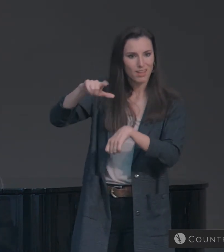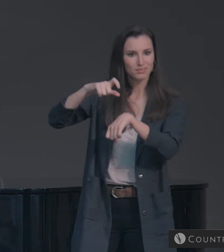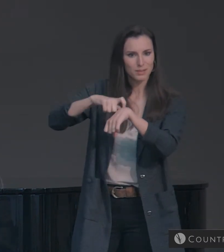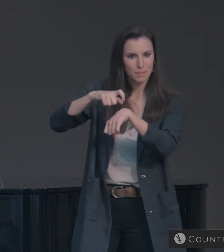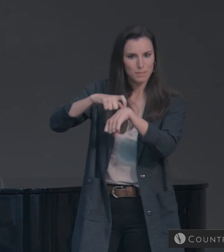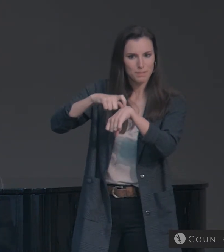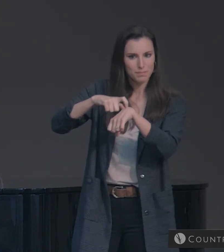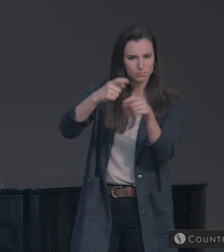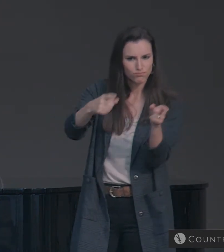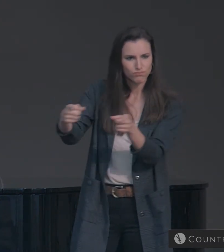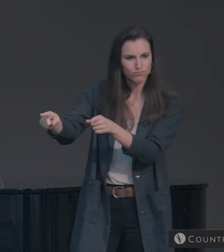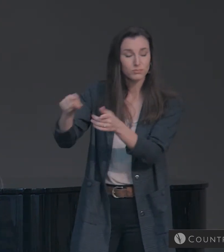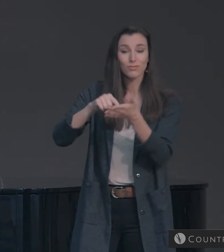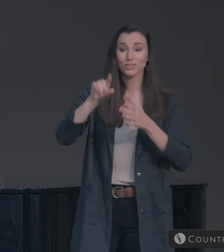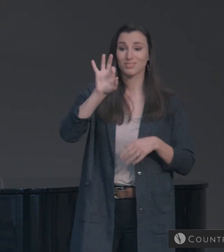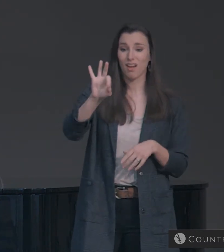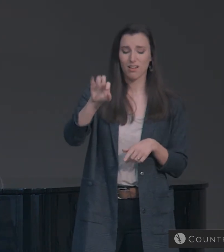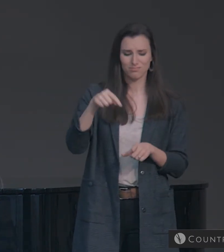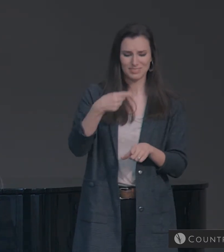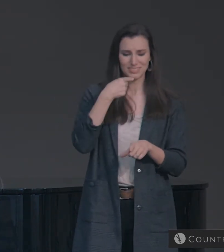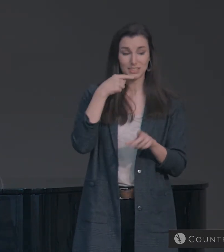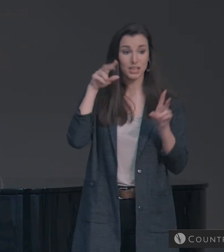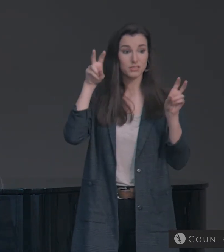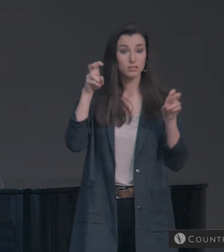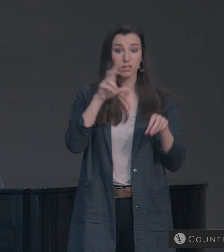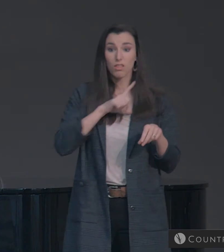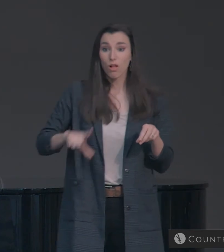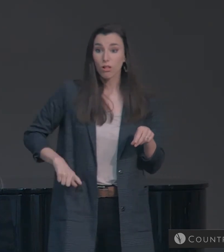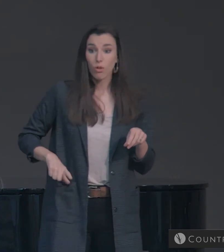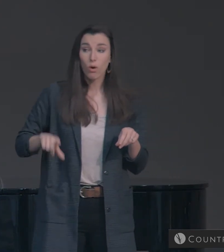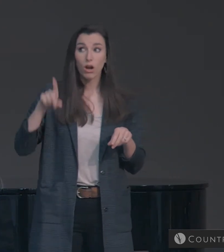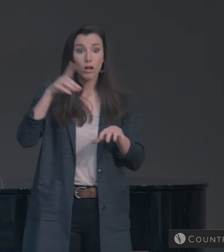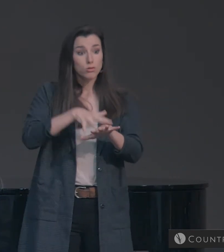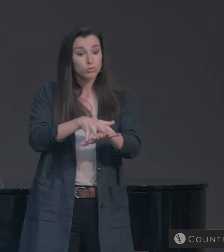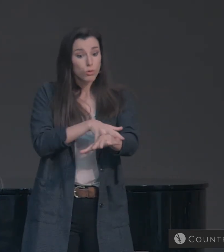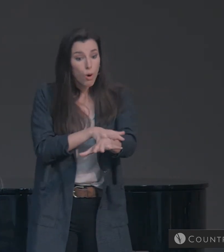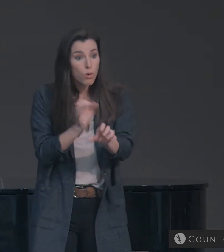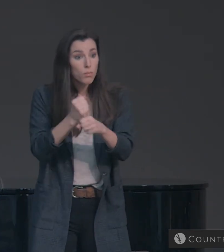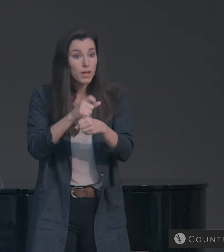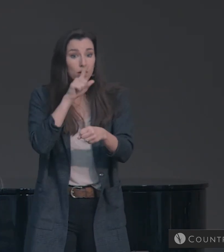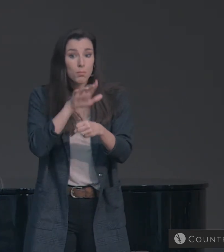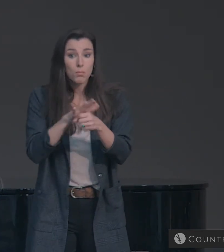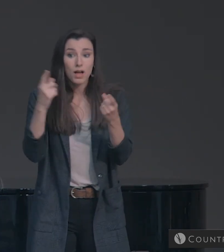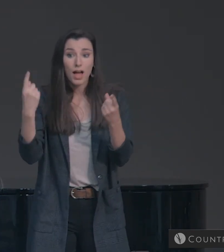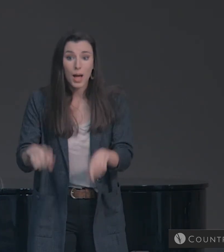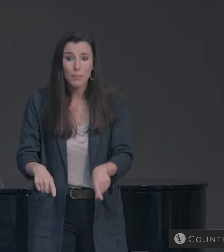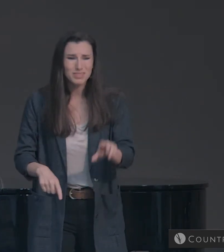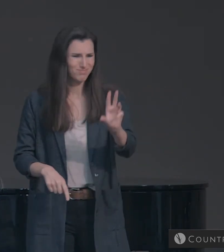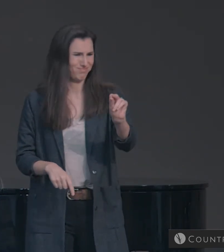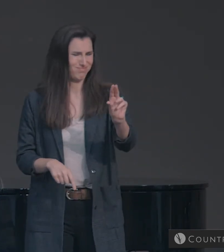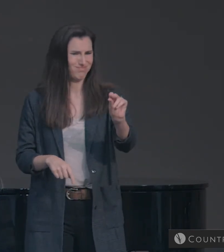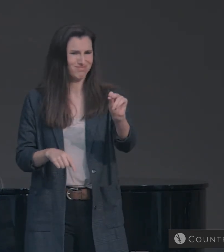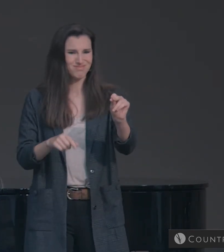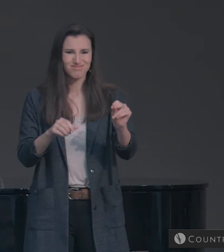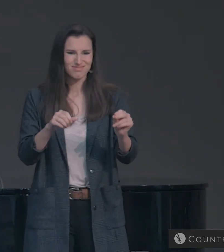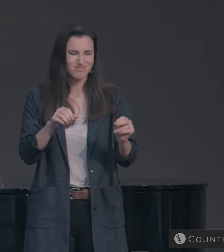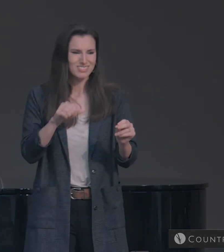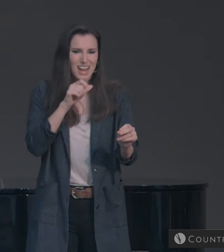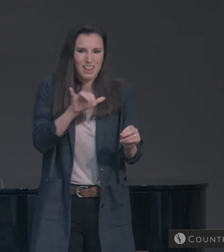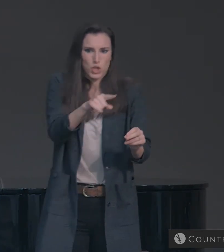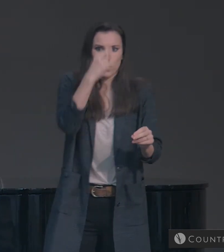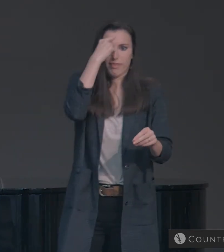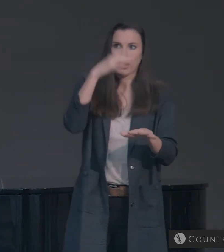Verse 9, The Lord is not slow to fulfill his promise, as some count slowness,